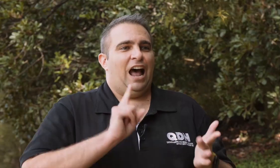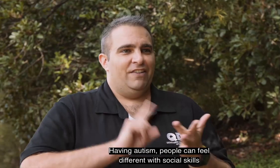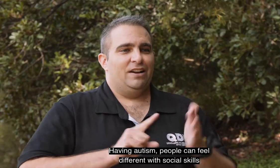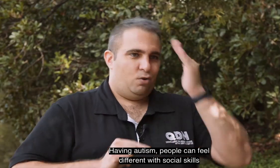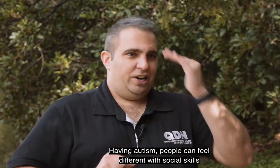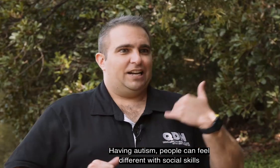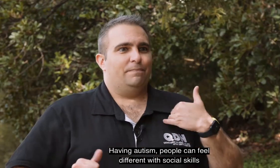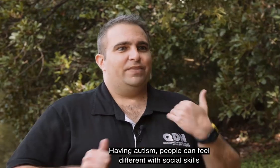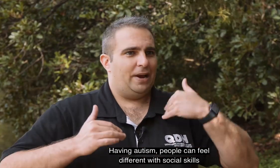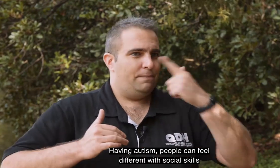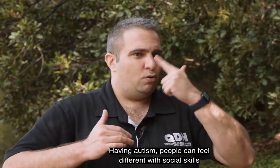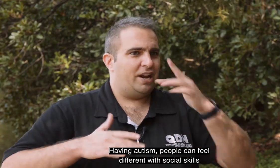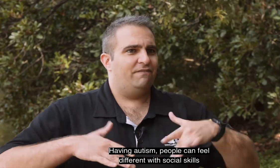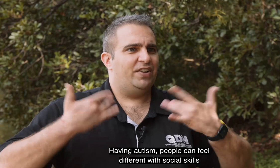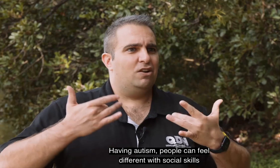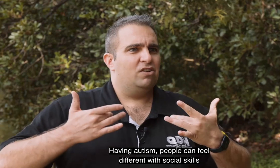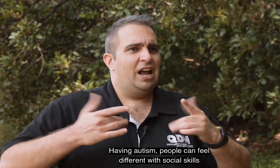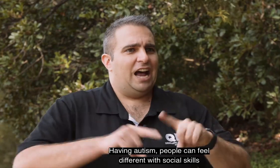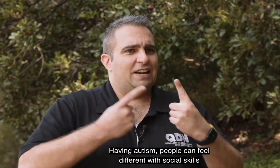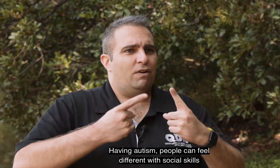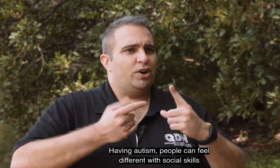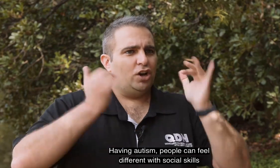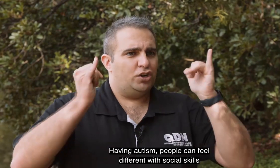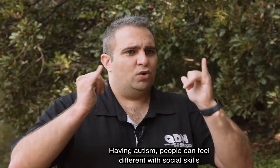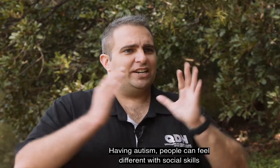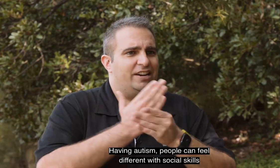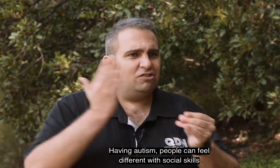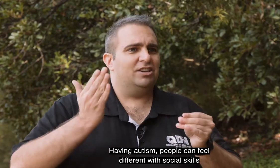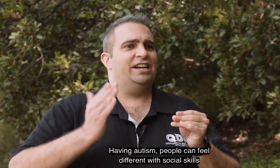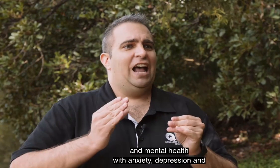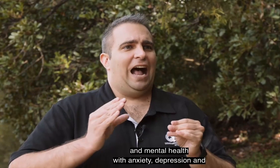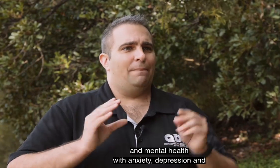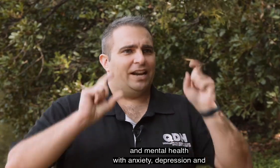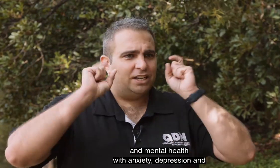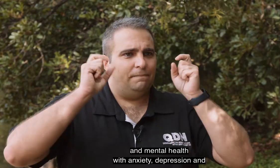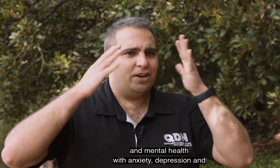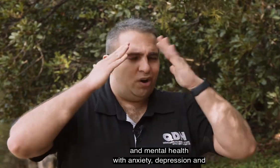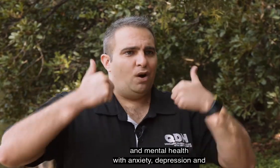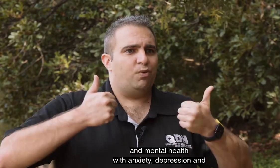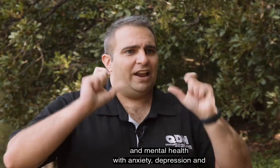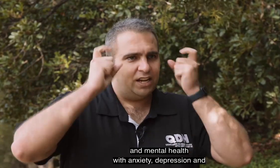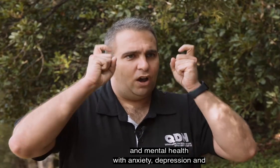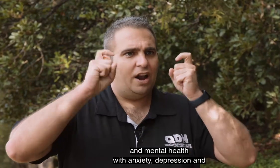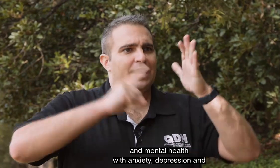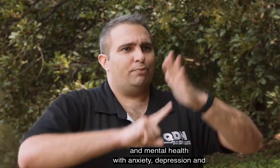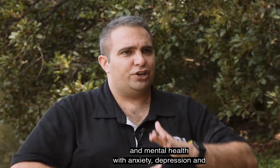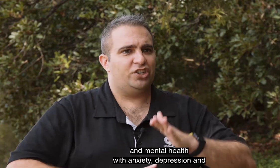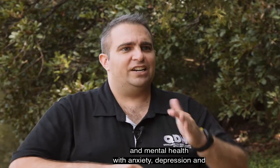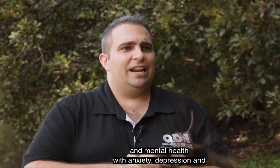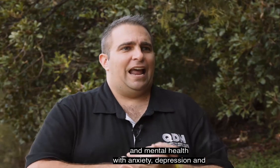Having autism people can feel different with social skills and mental health with anxiety, depression and